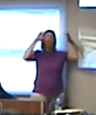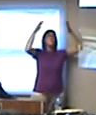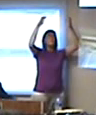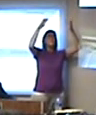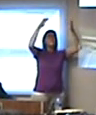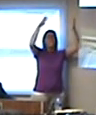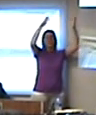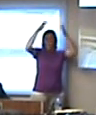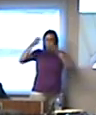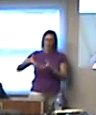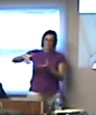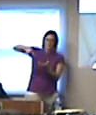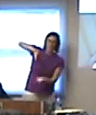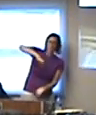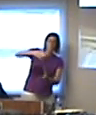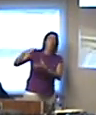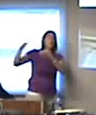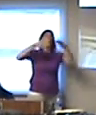lot.